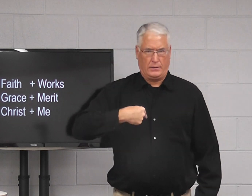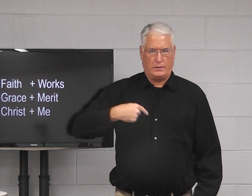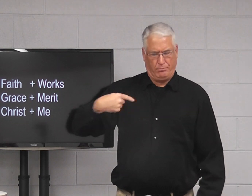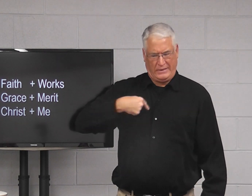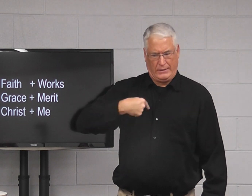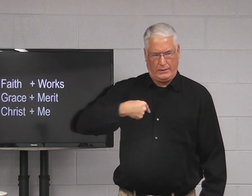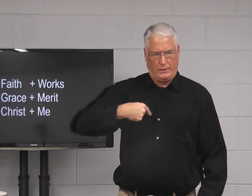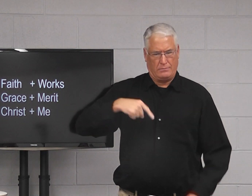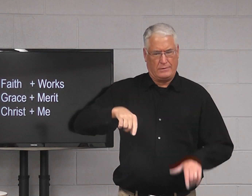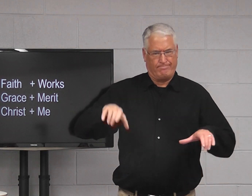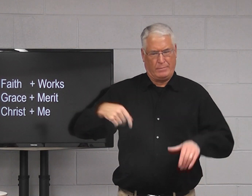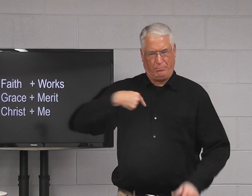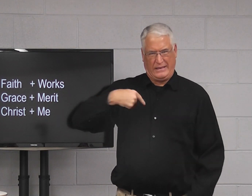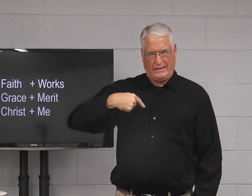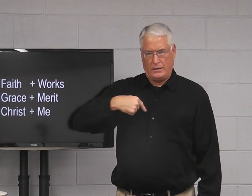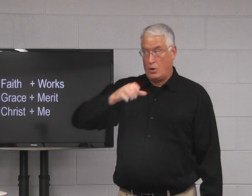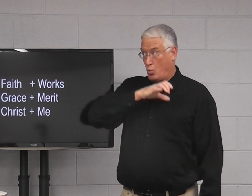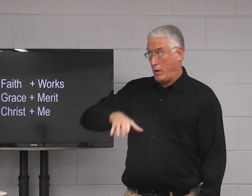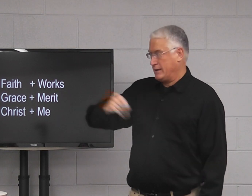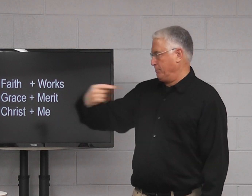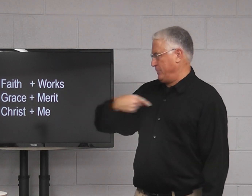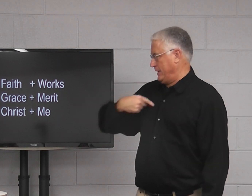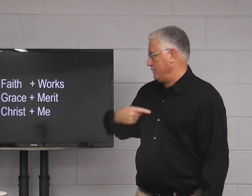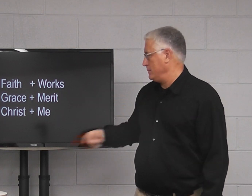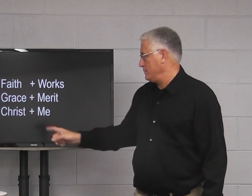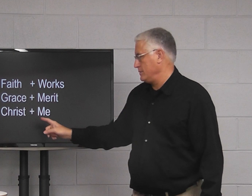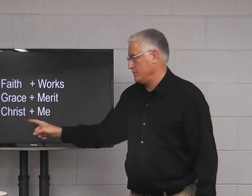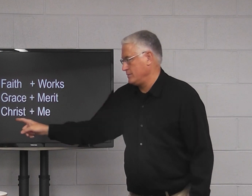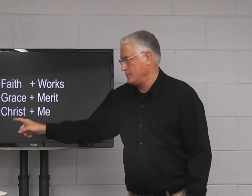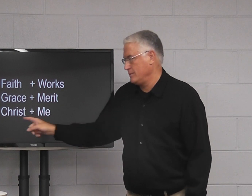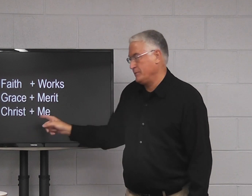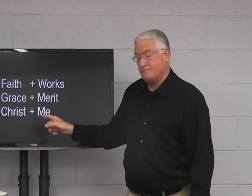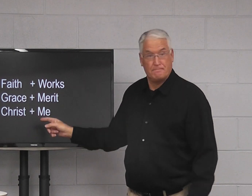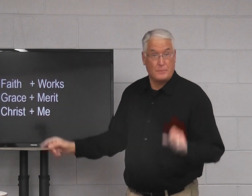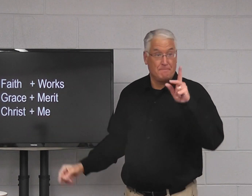Christ and me. It's talking about what Christ did plus me.